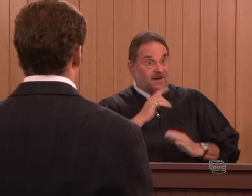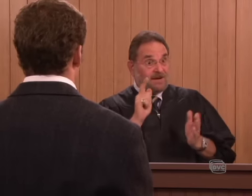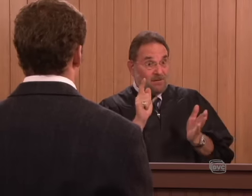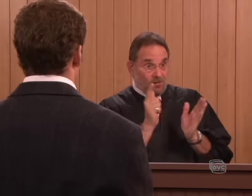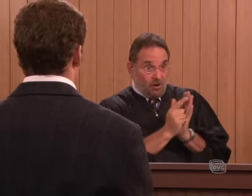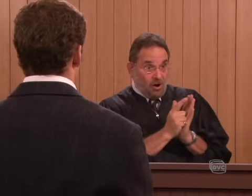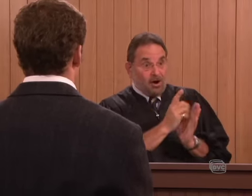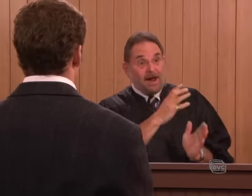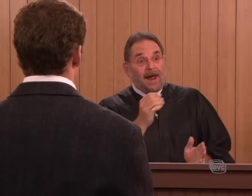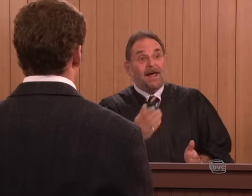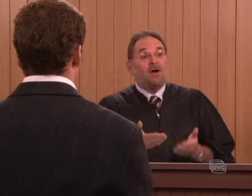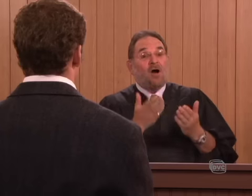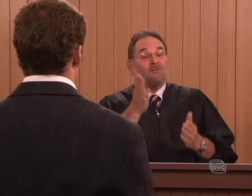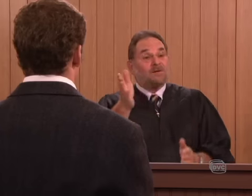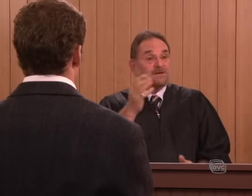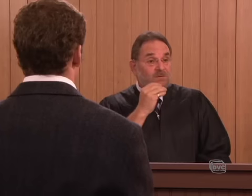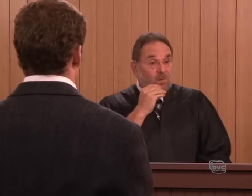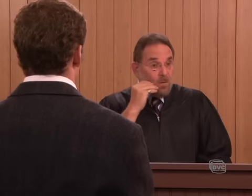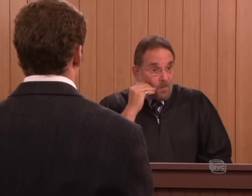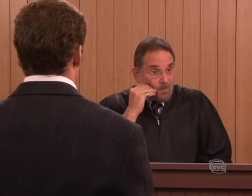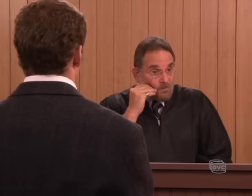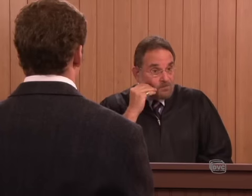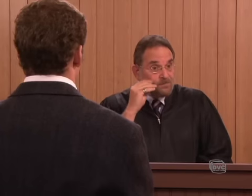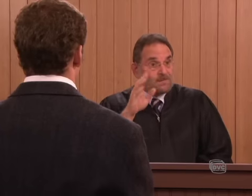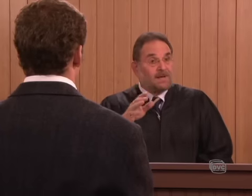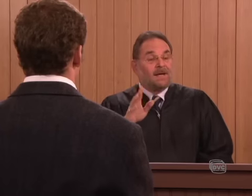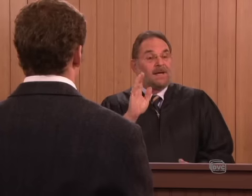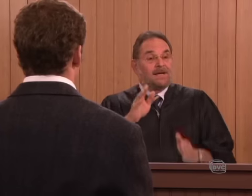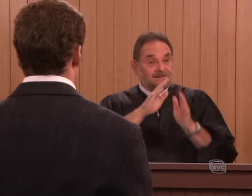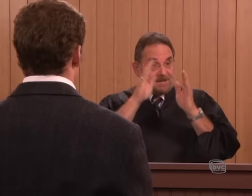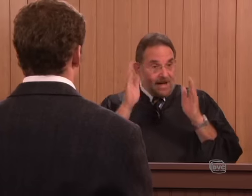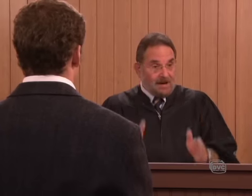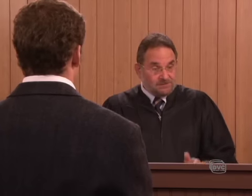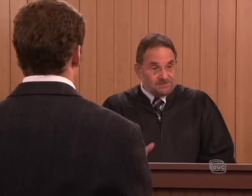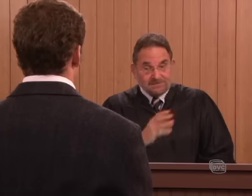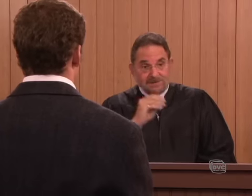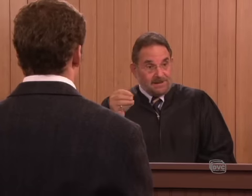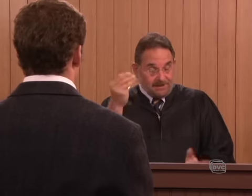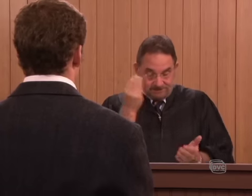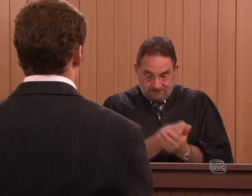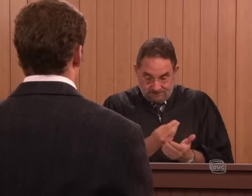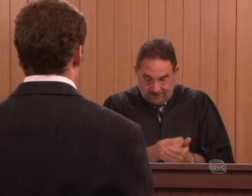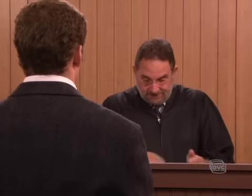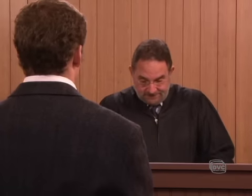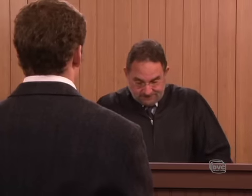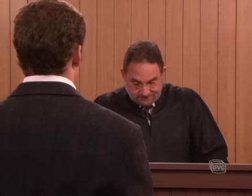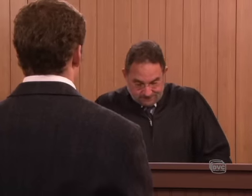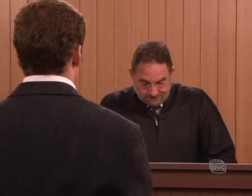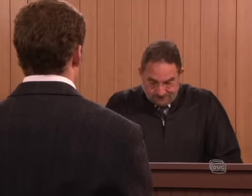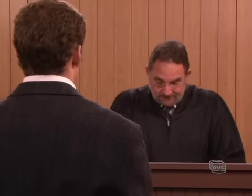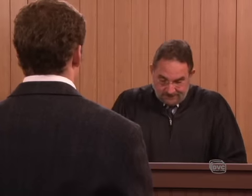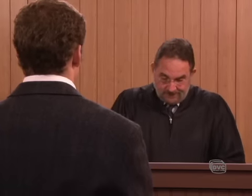to satisfy the law and not only that his house, his money,